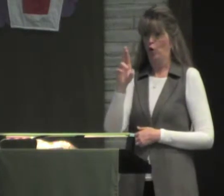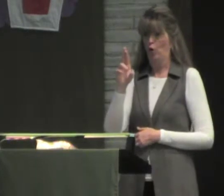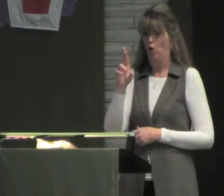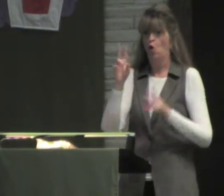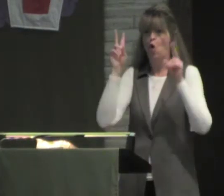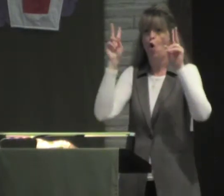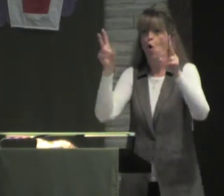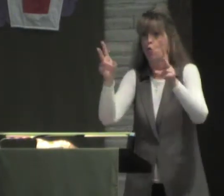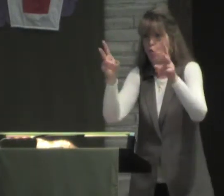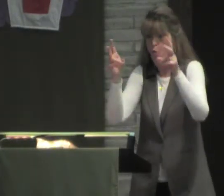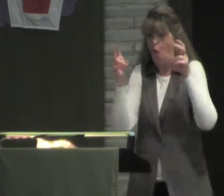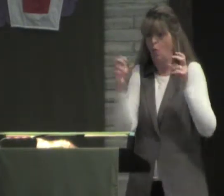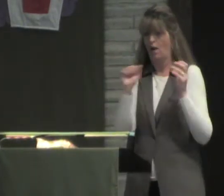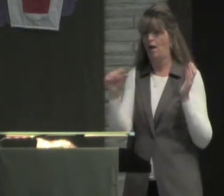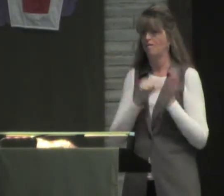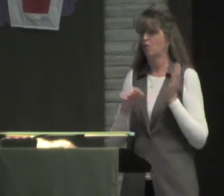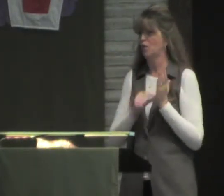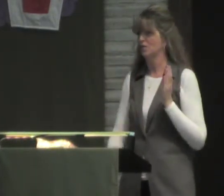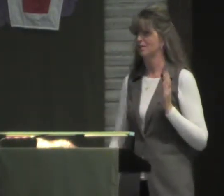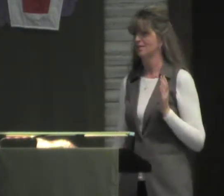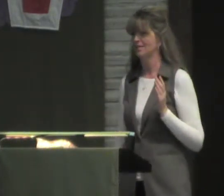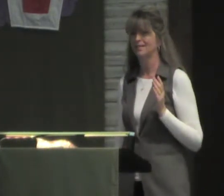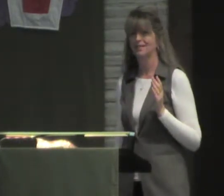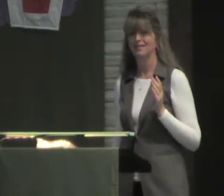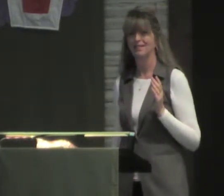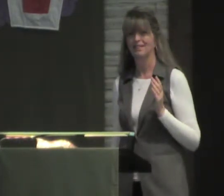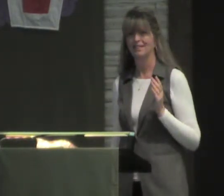Now, in that movie, one of the slave owners